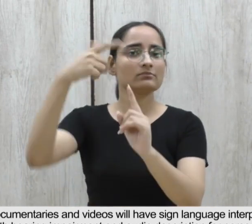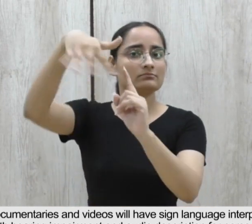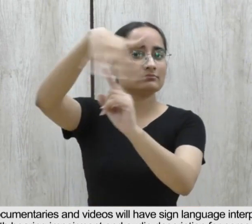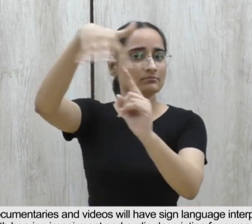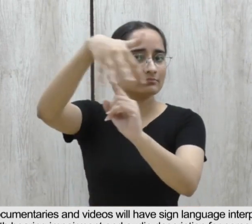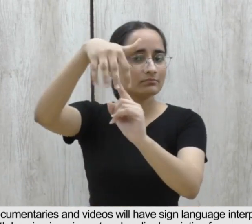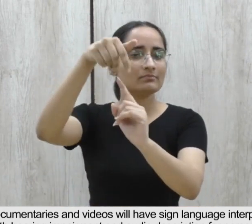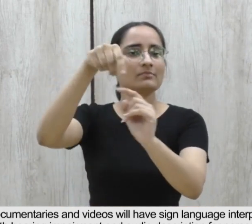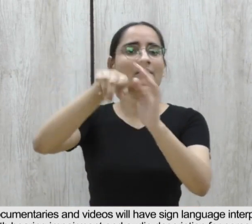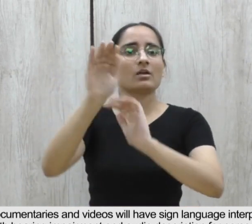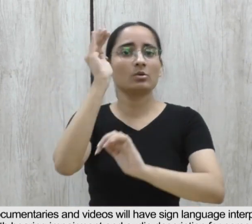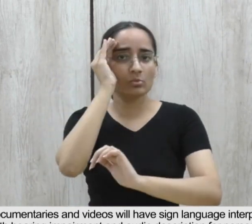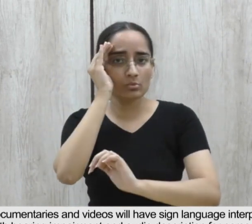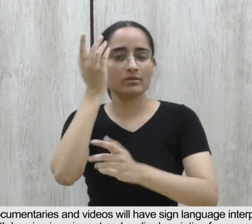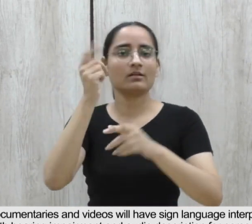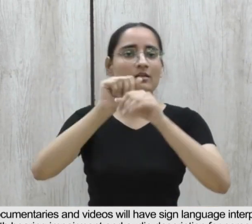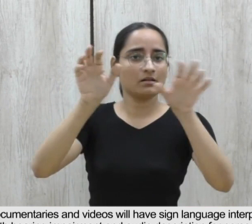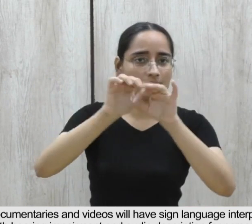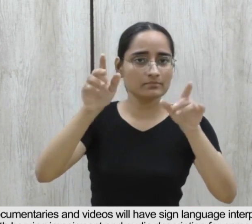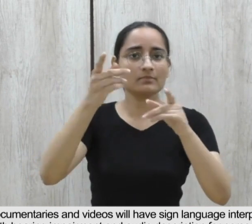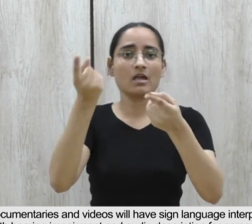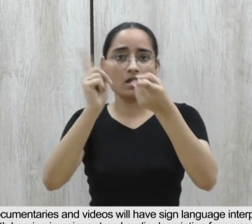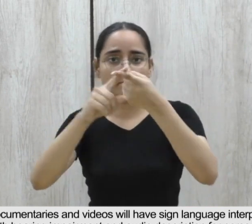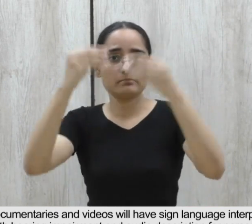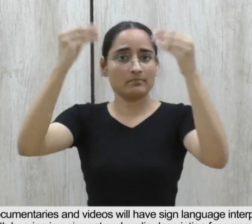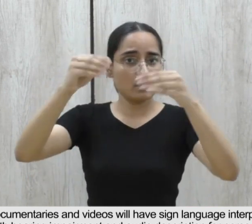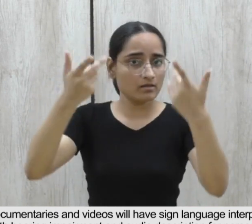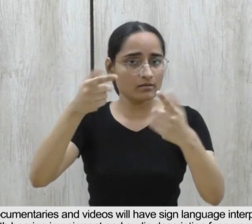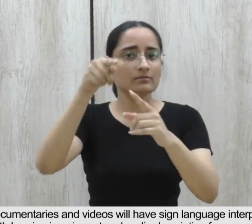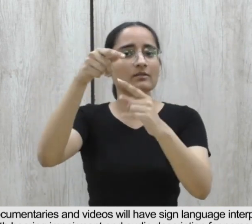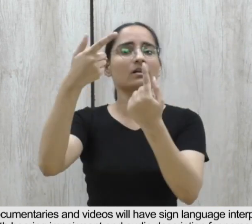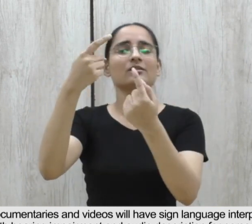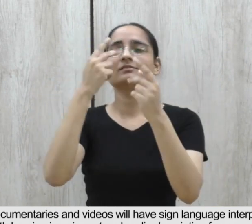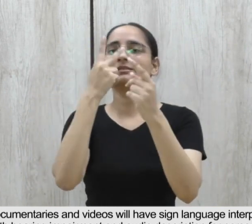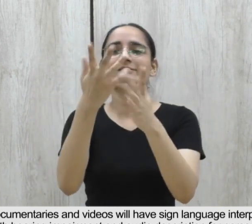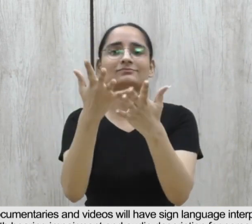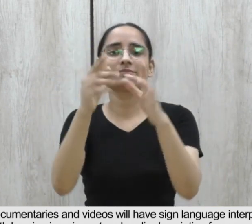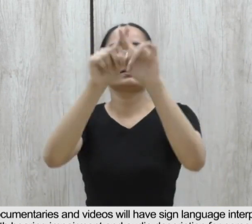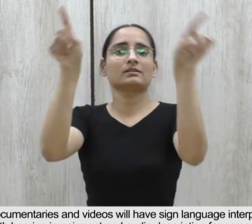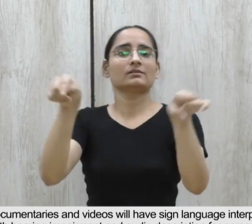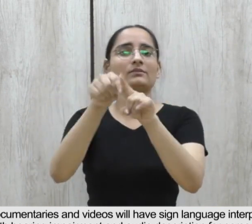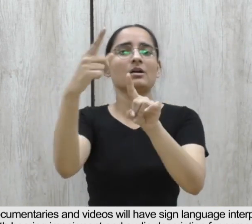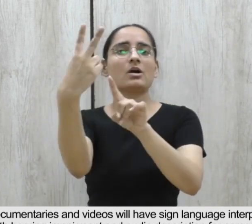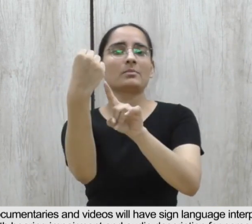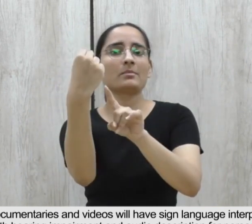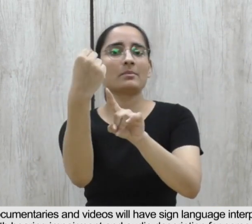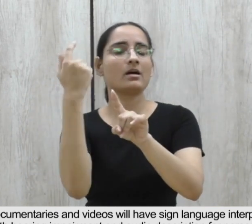Seventh audio description for persons with visual impairment.